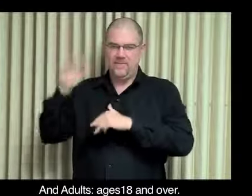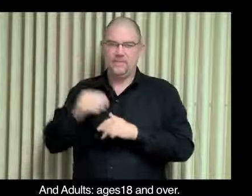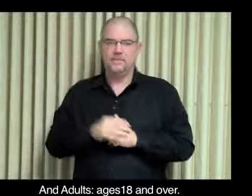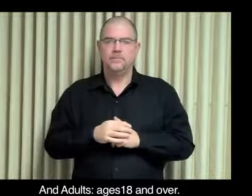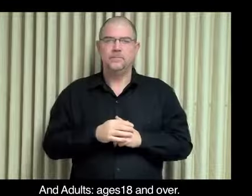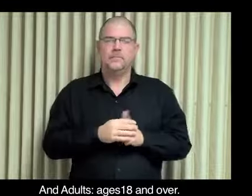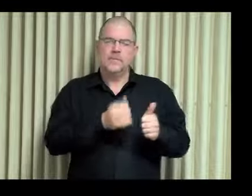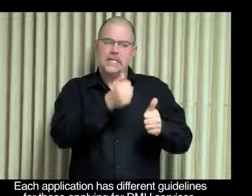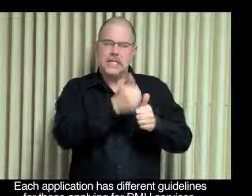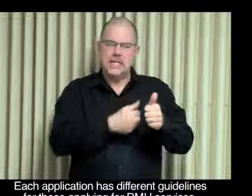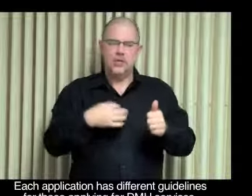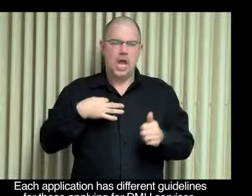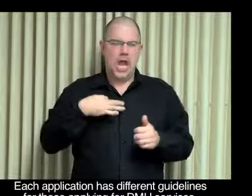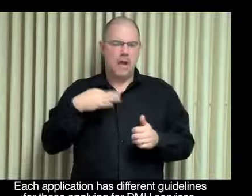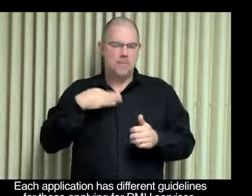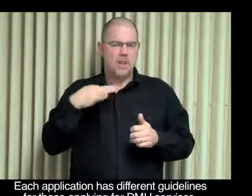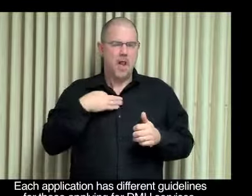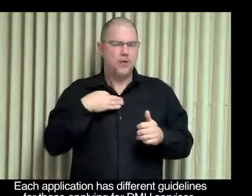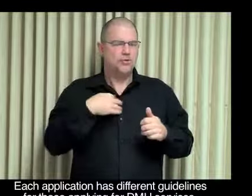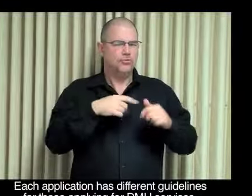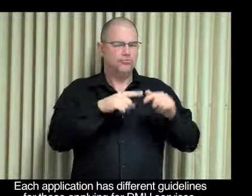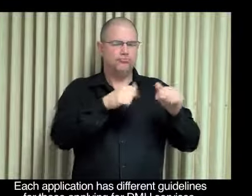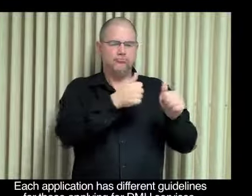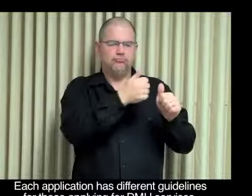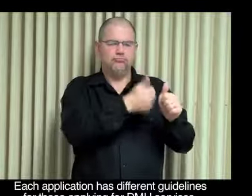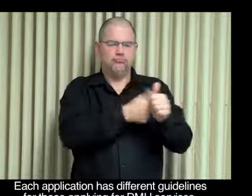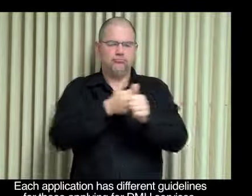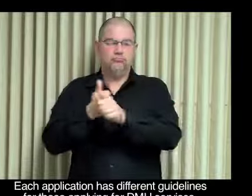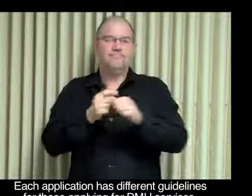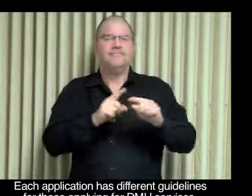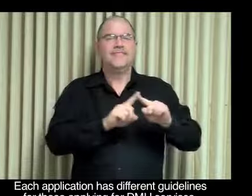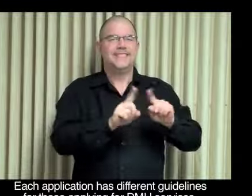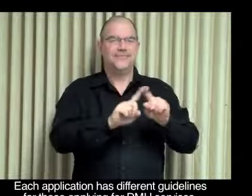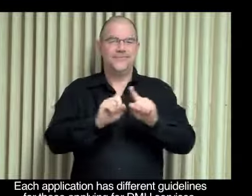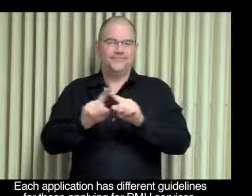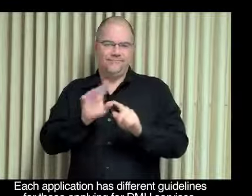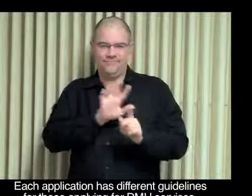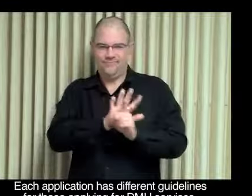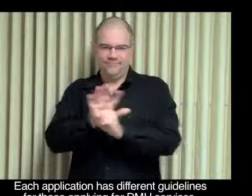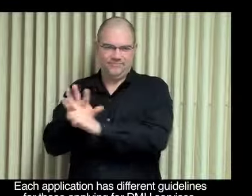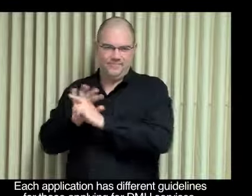Each application has different guidelines for those applying for DMH services.